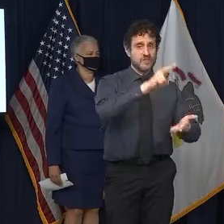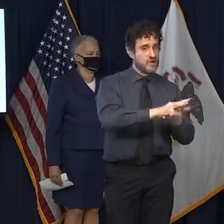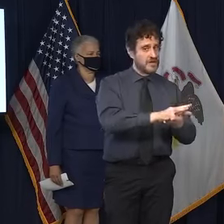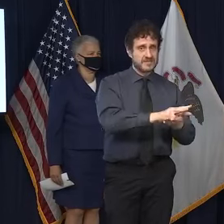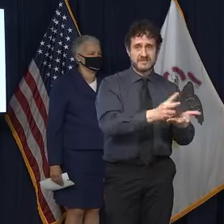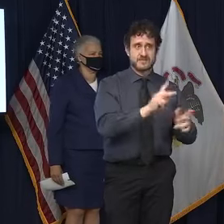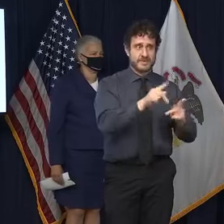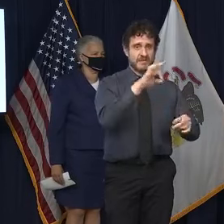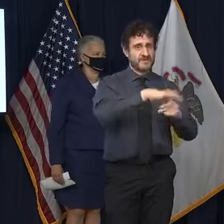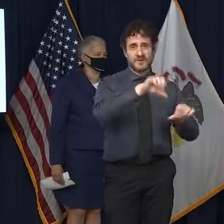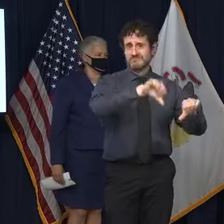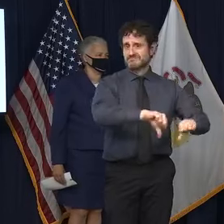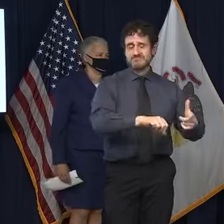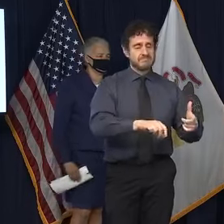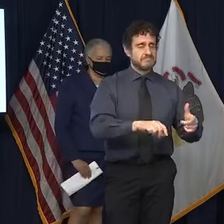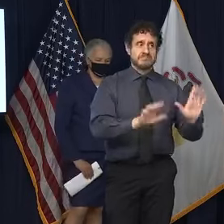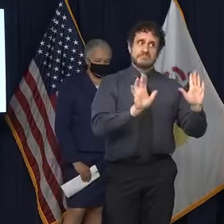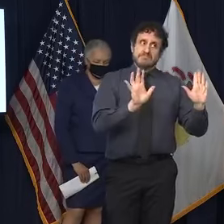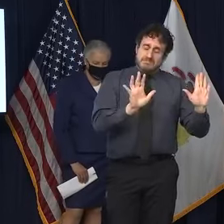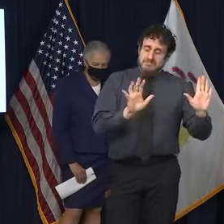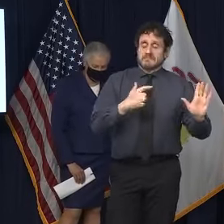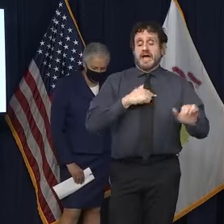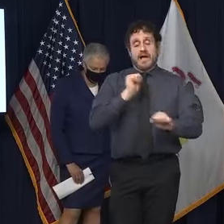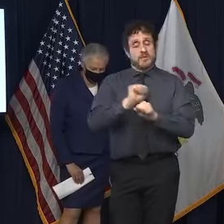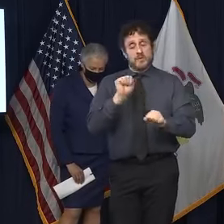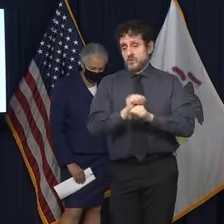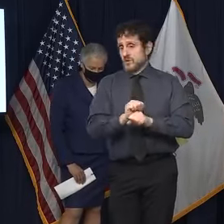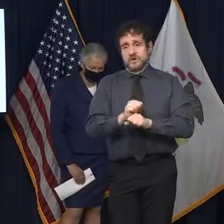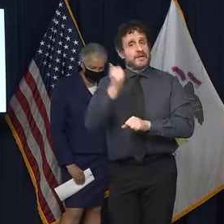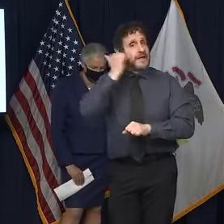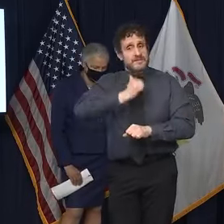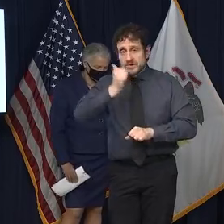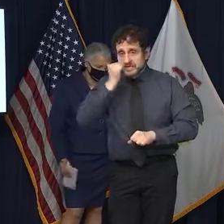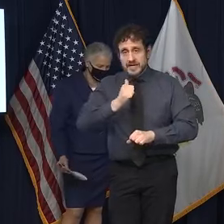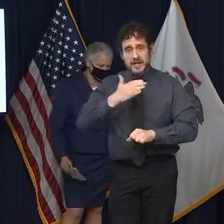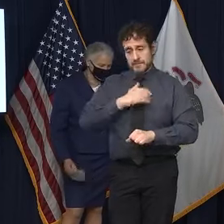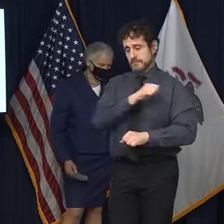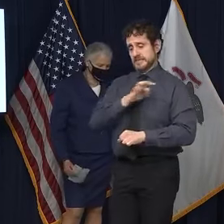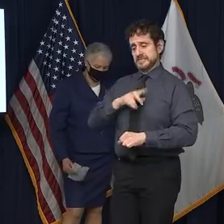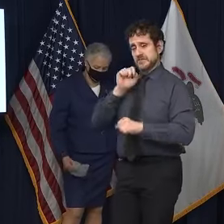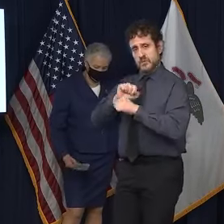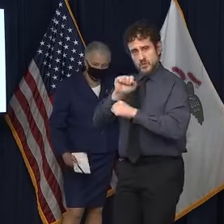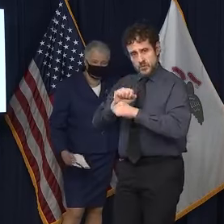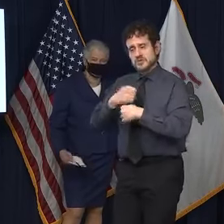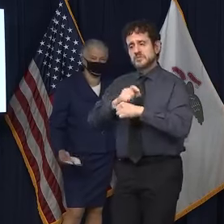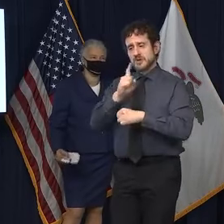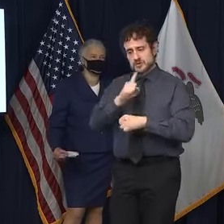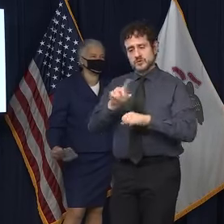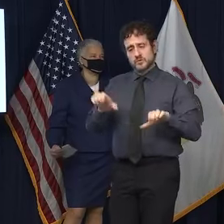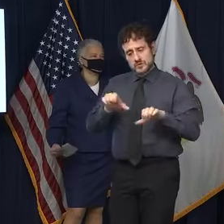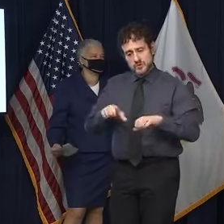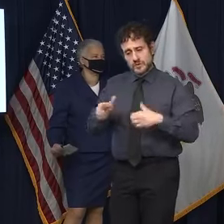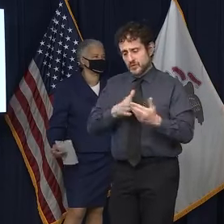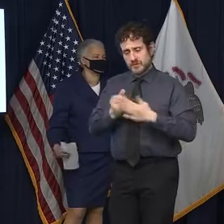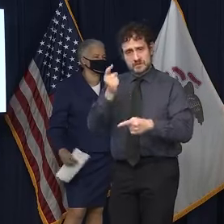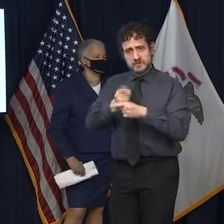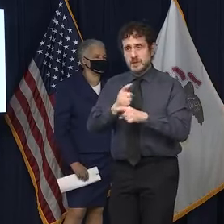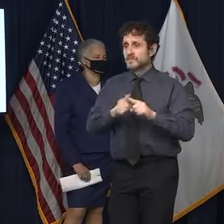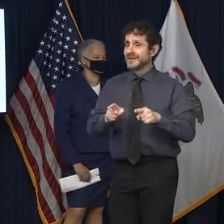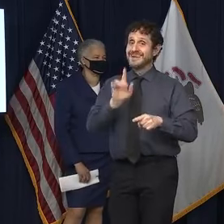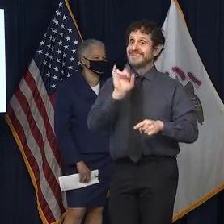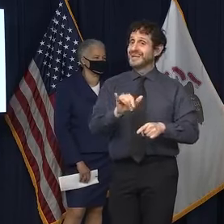work, you know, day in, day out. My administration will to make sure that we're getting this right. But these are the